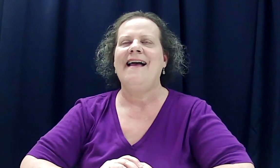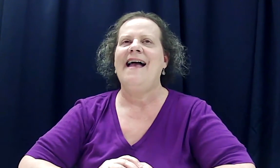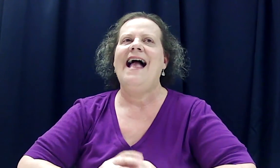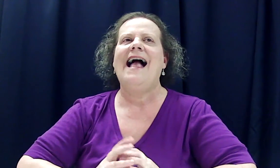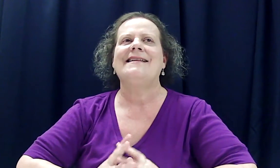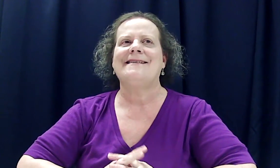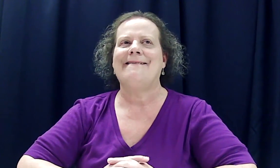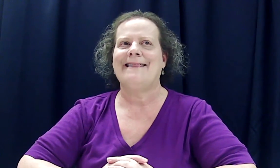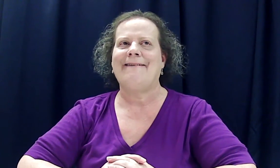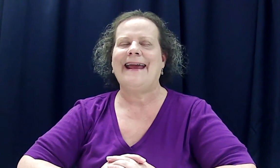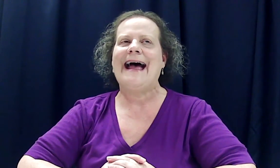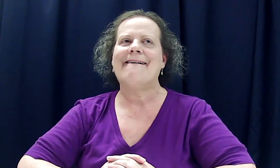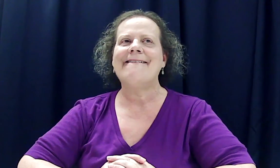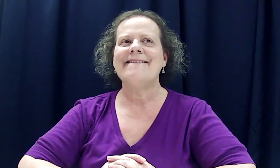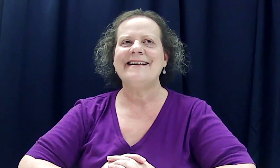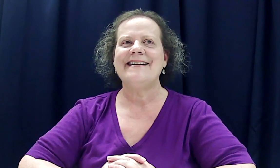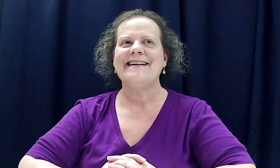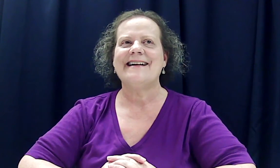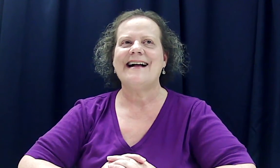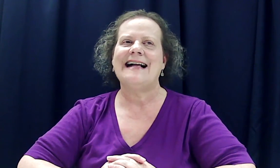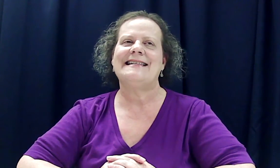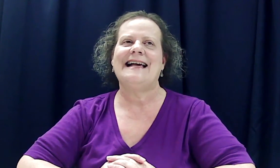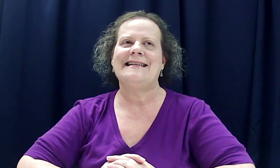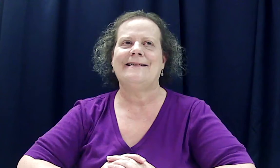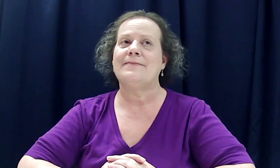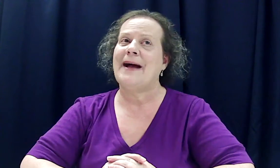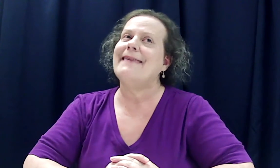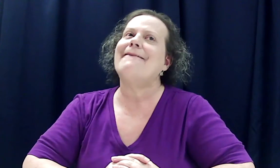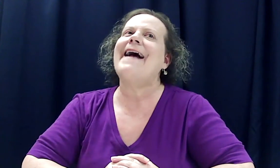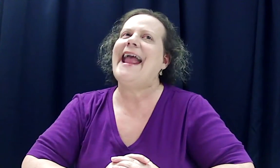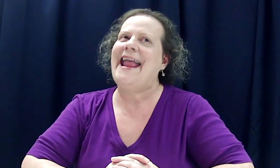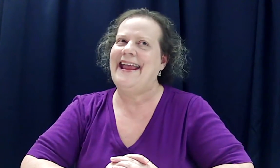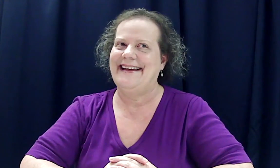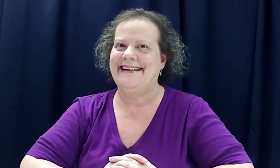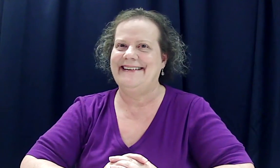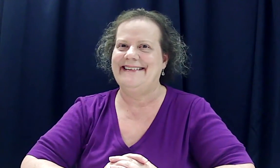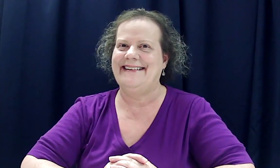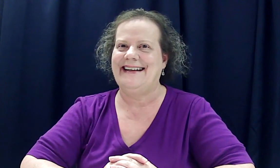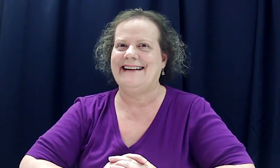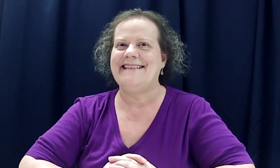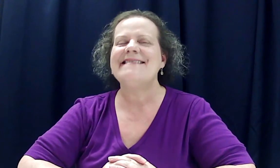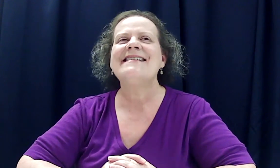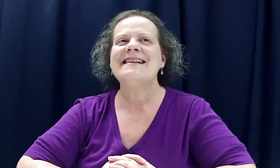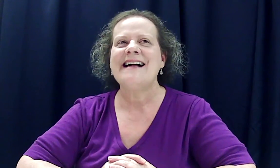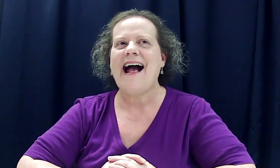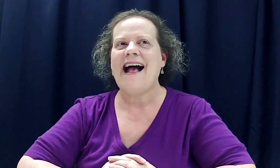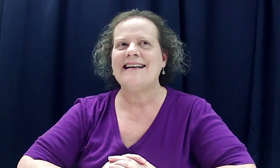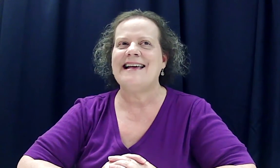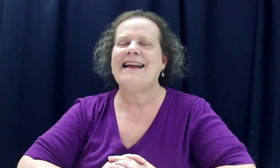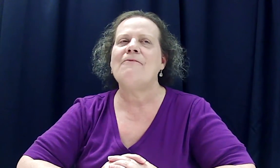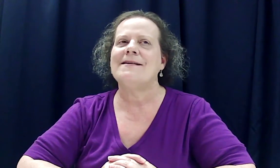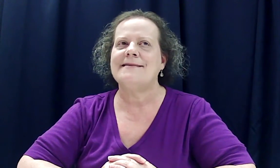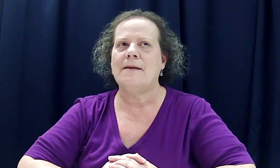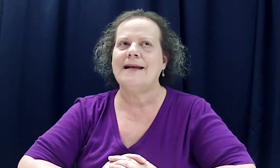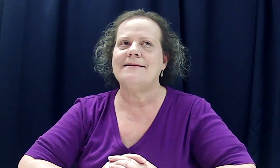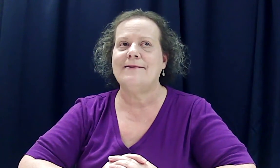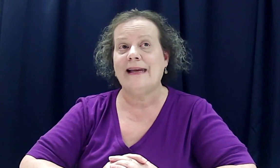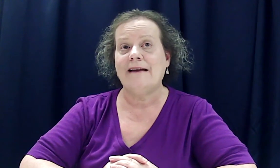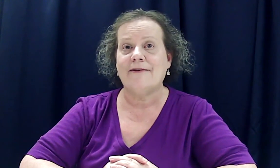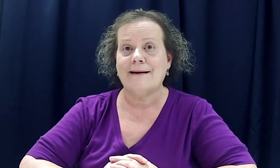And so on the way out, I said to her, by the way, I said, when somebody's looking for their